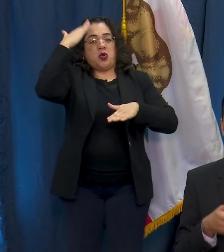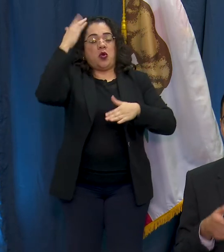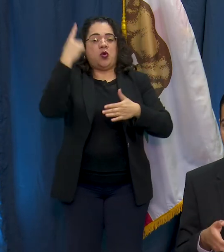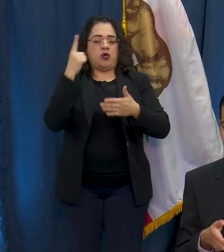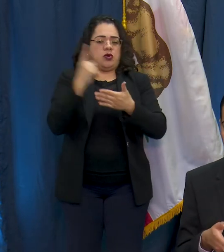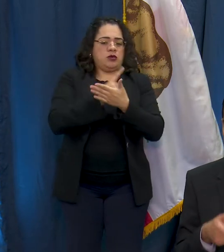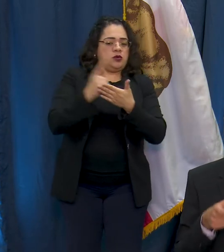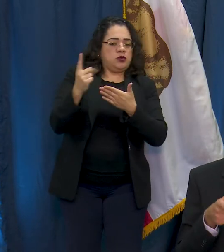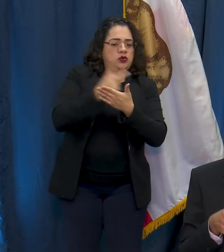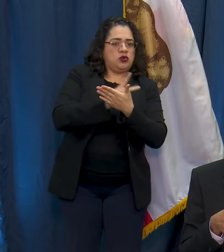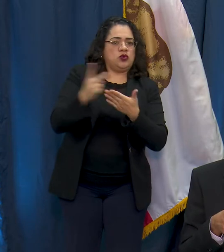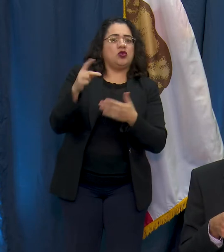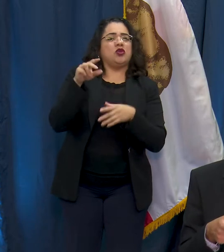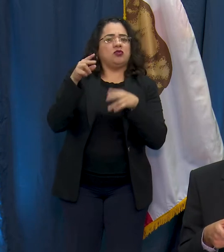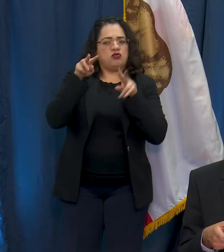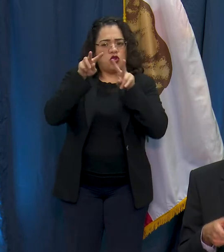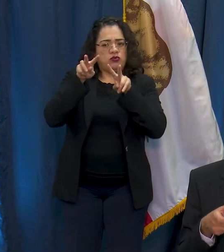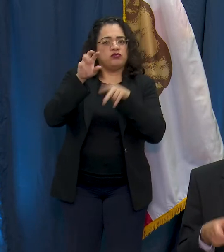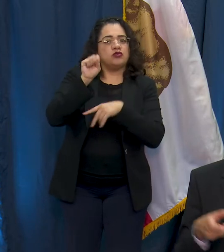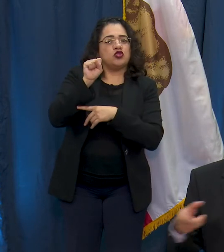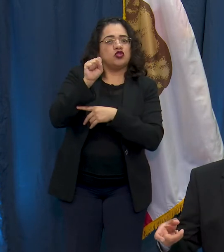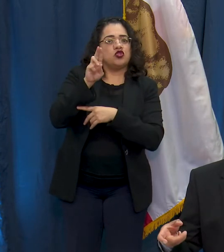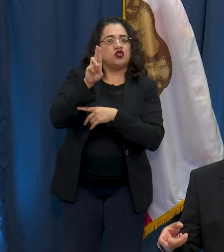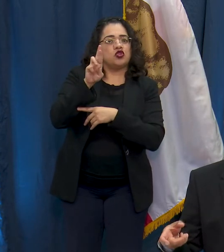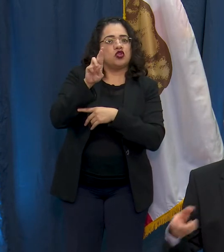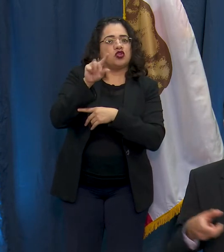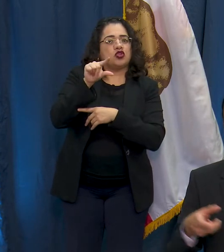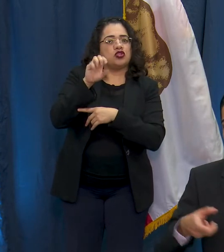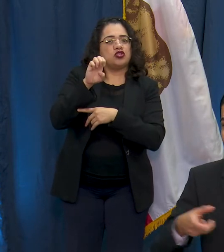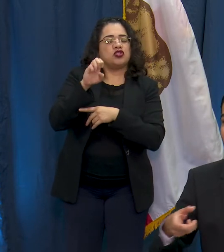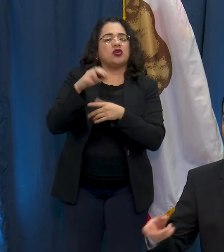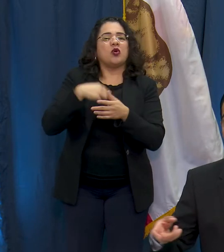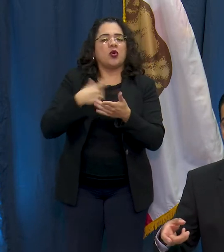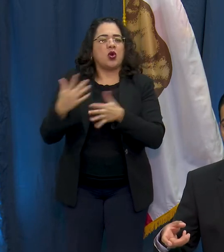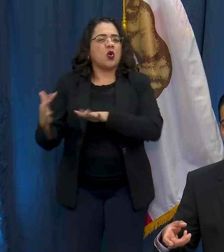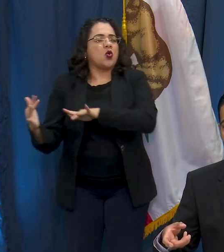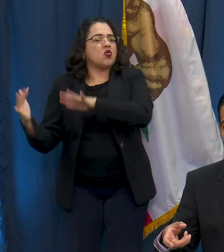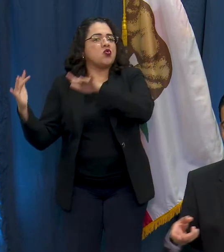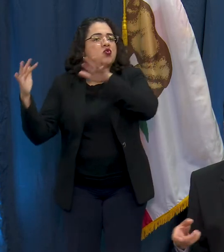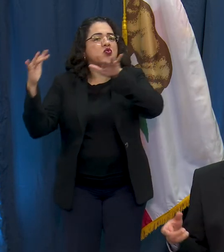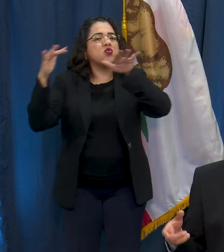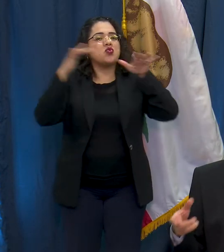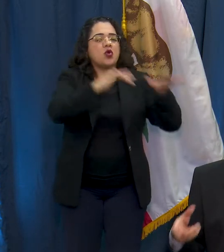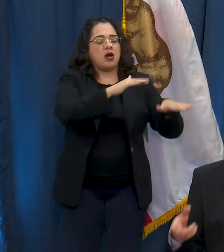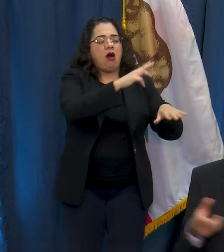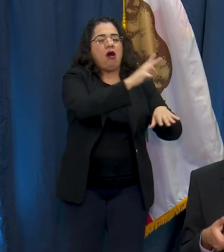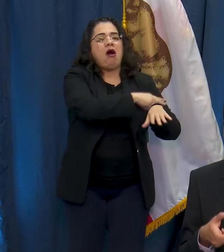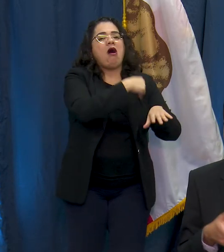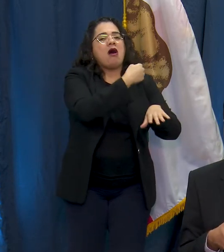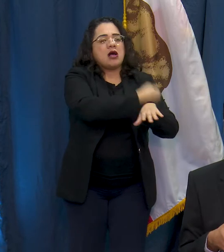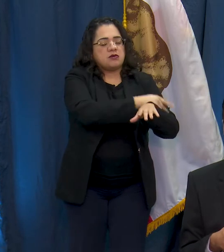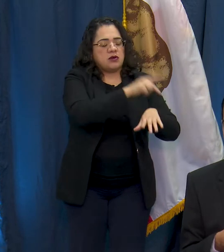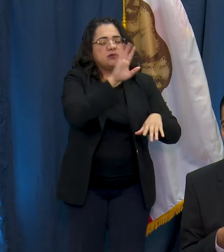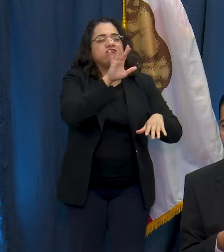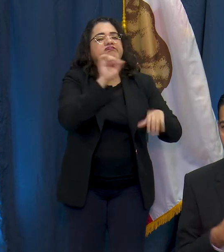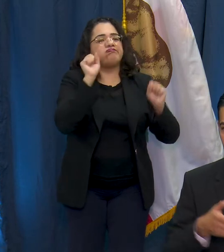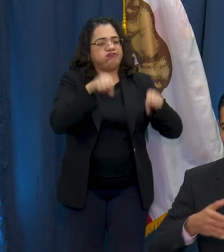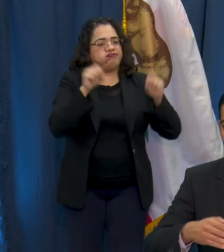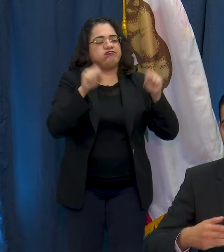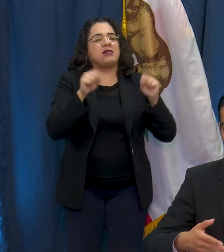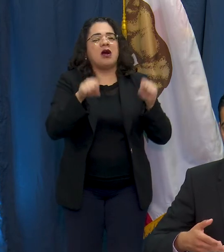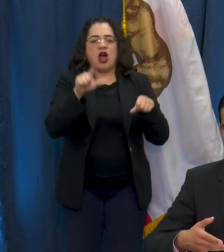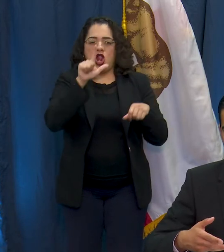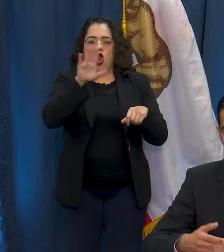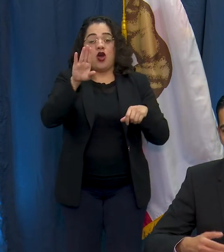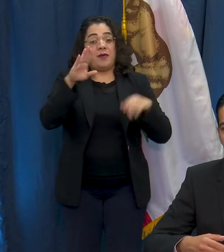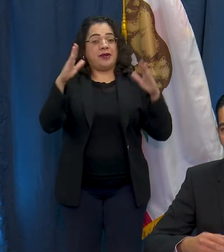this expected surge within our hospitals that work that we're going to have in the next few weeks. That is the same case here in Long Beach.